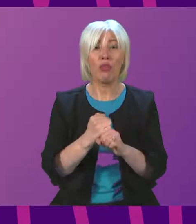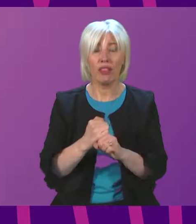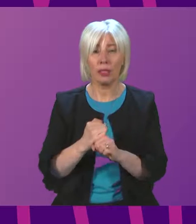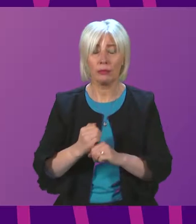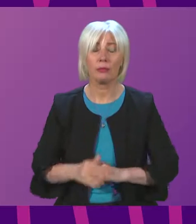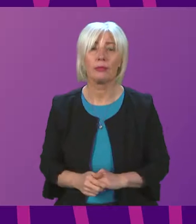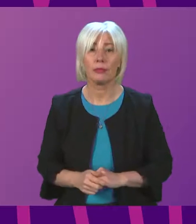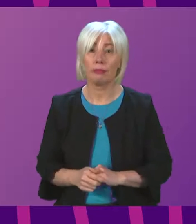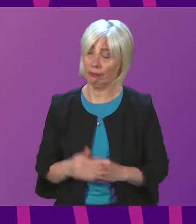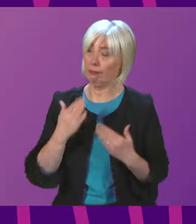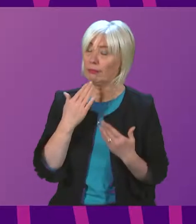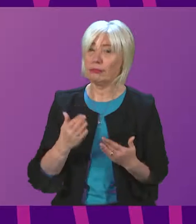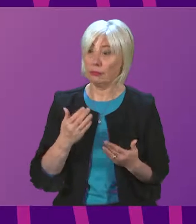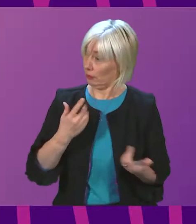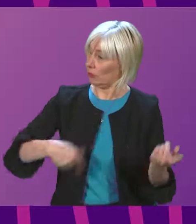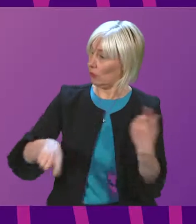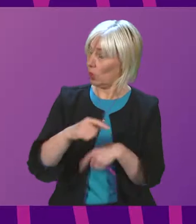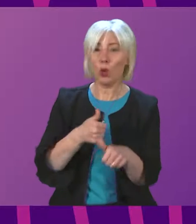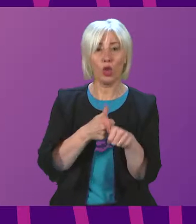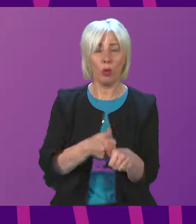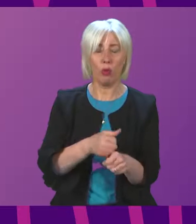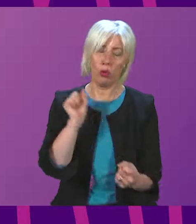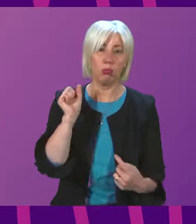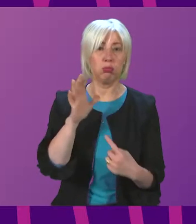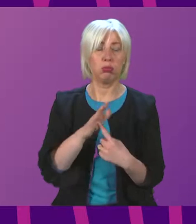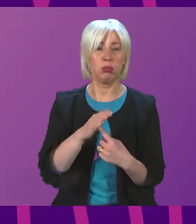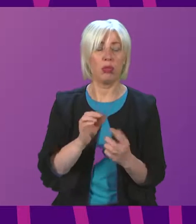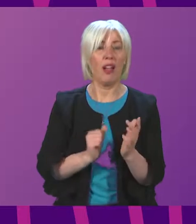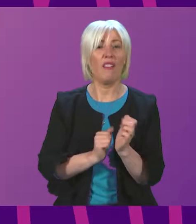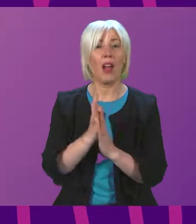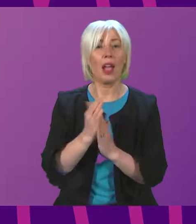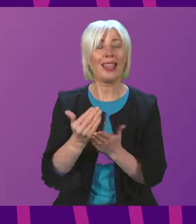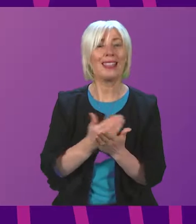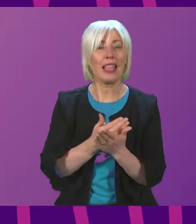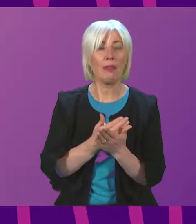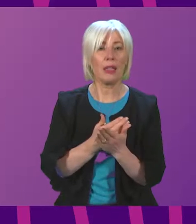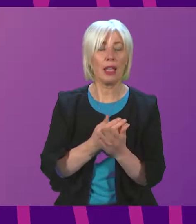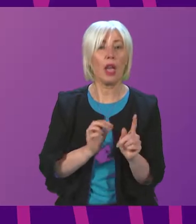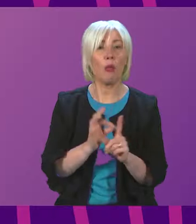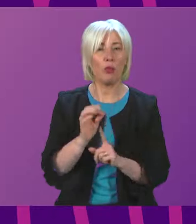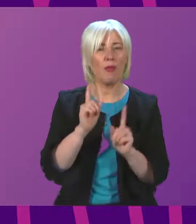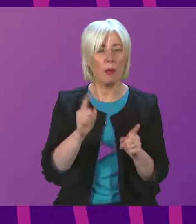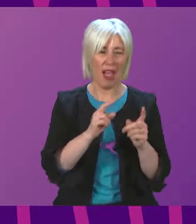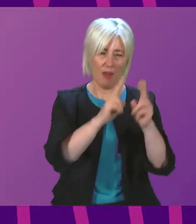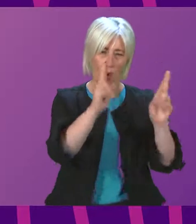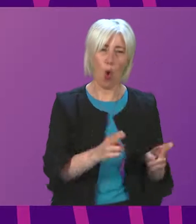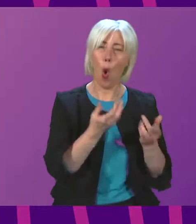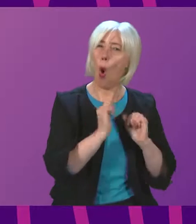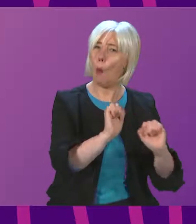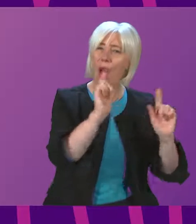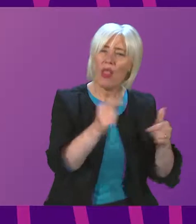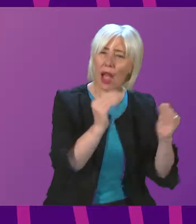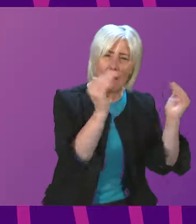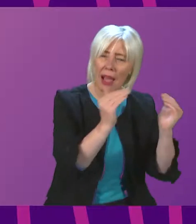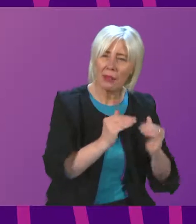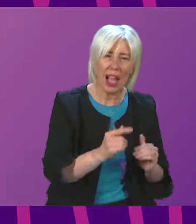Thank you, President Officer. We support this vital fire safety improvement, but if homeowners can't comply, then this measure